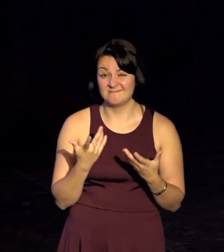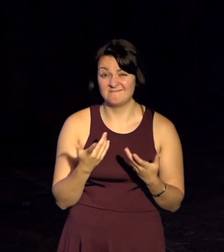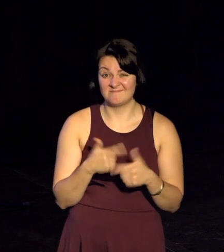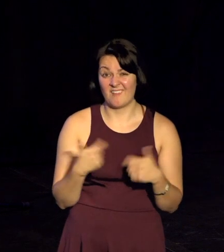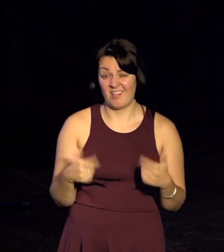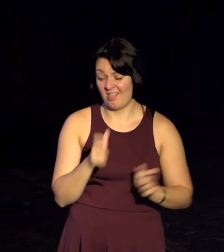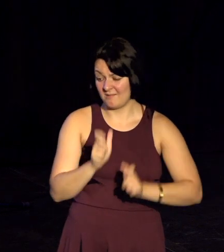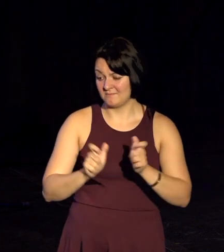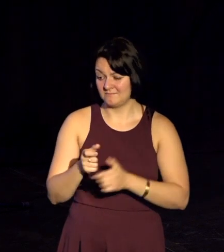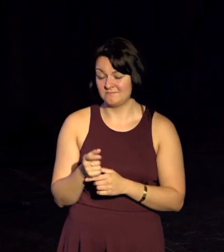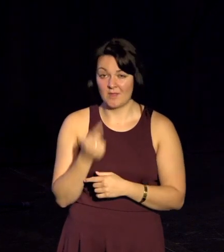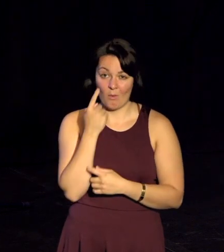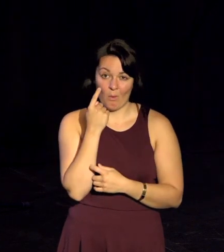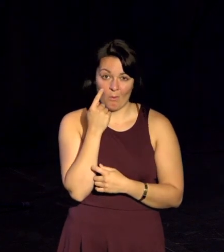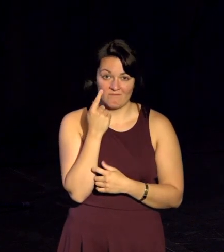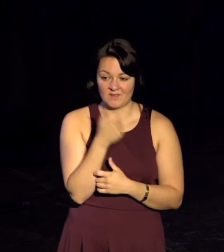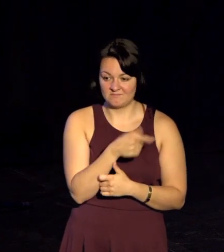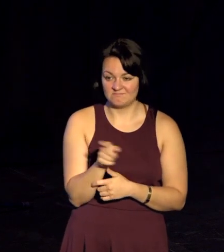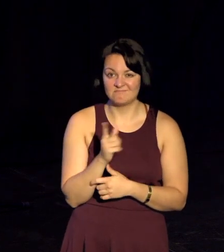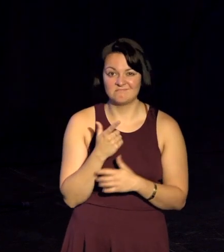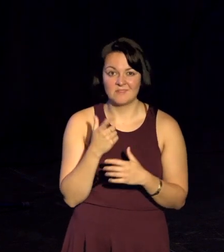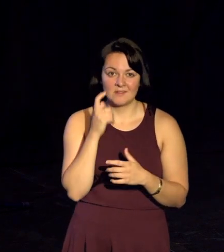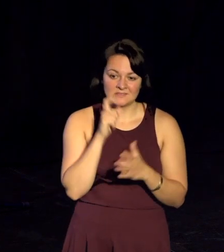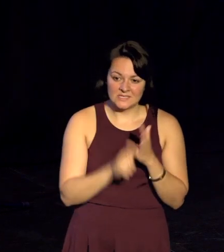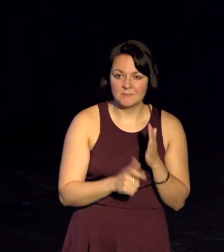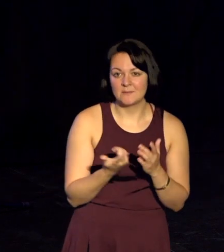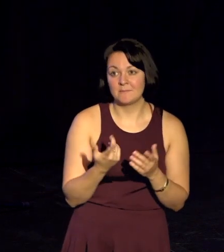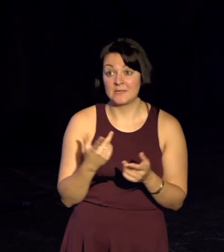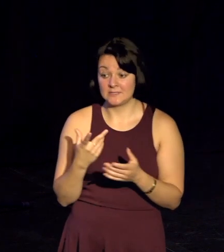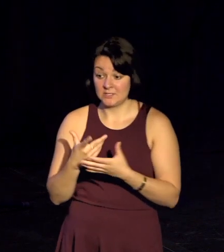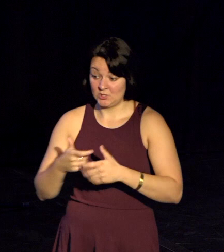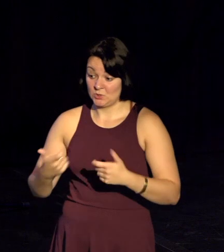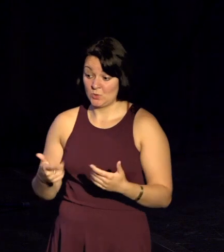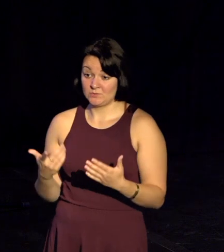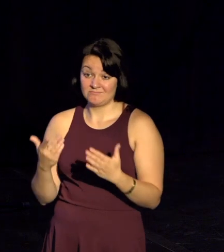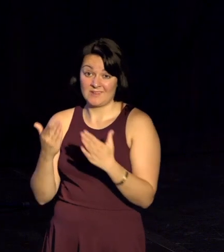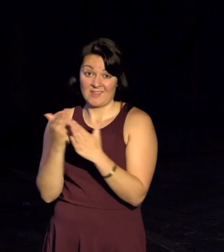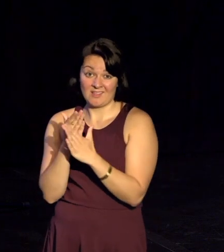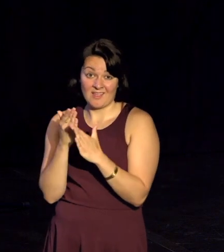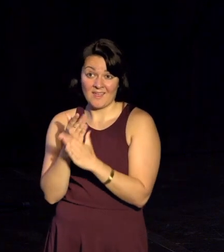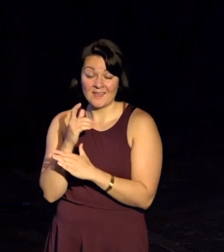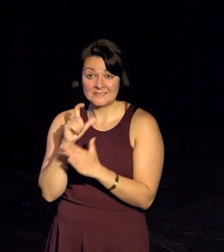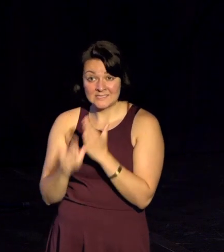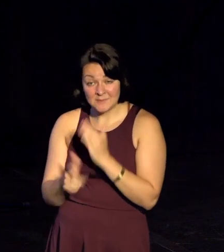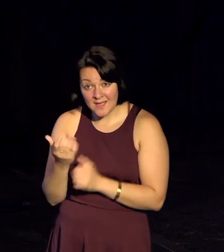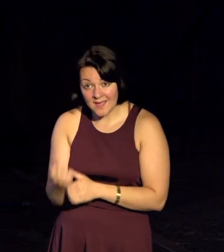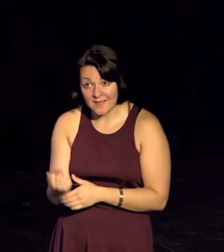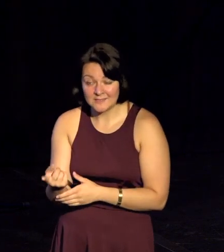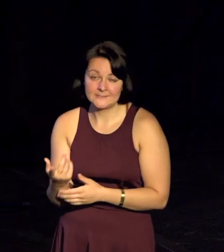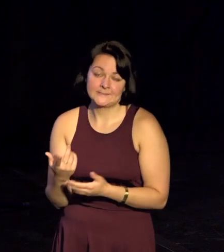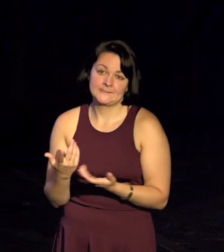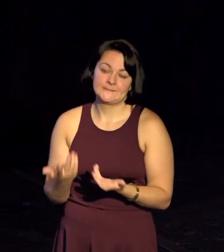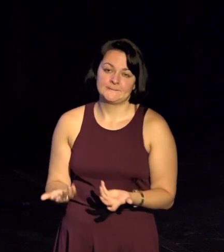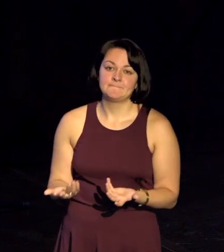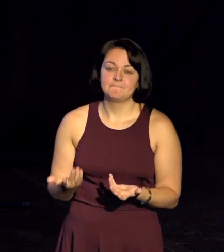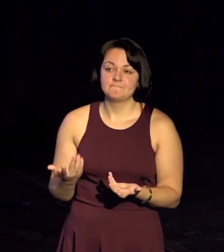by people with hidden disabilities coming out and letting people know, that people who think they don't know people